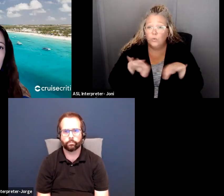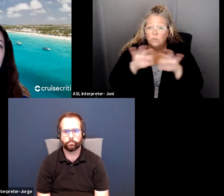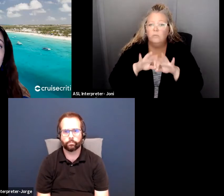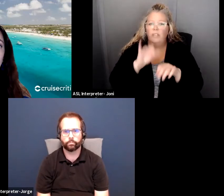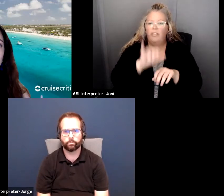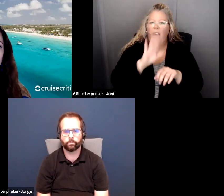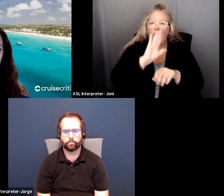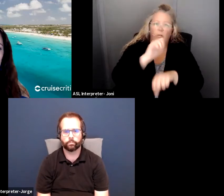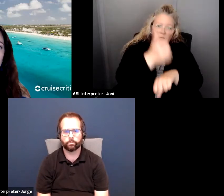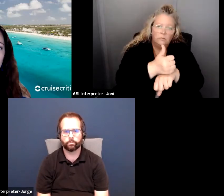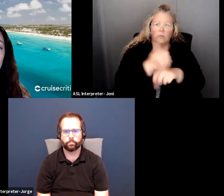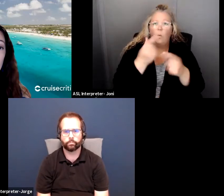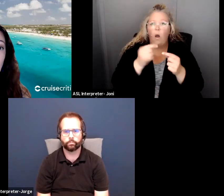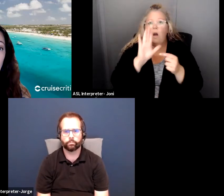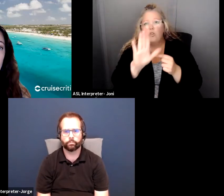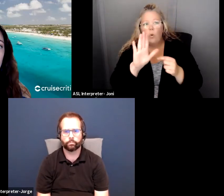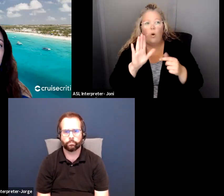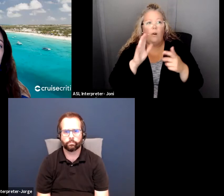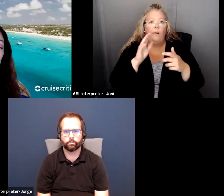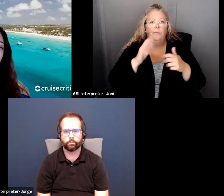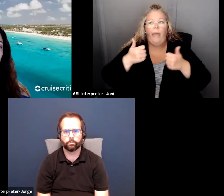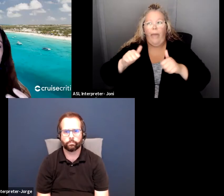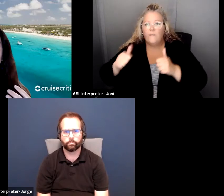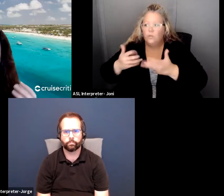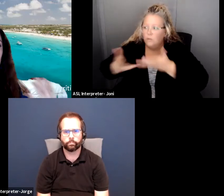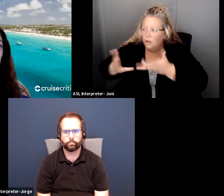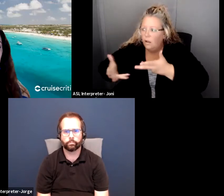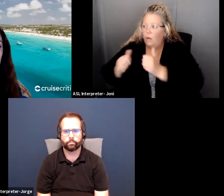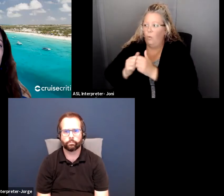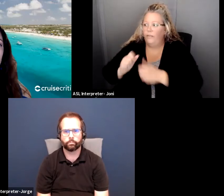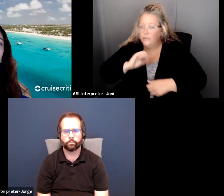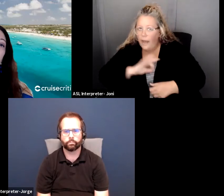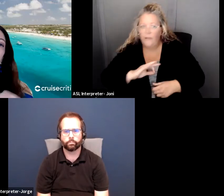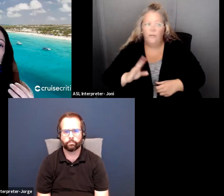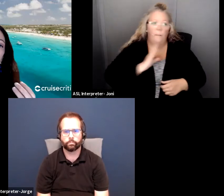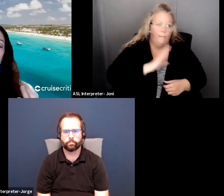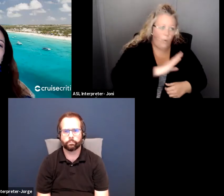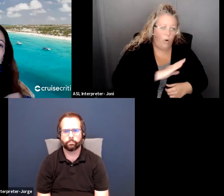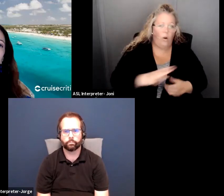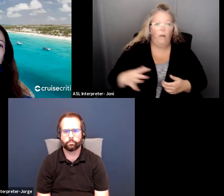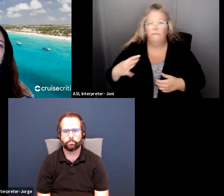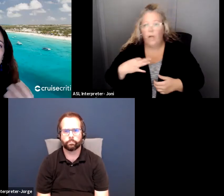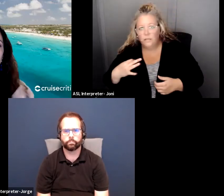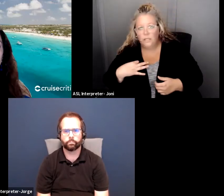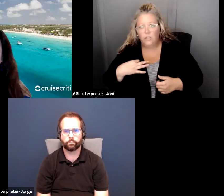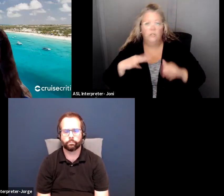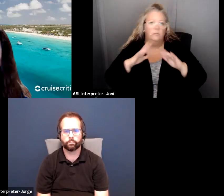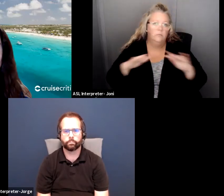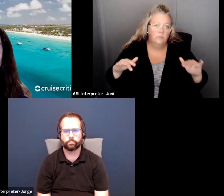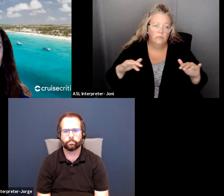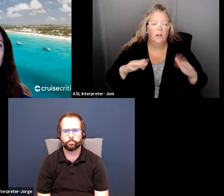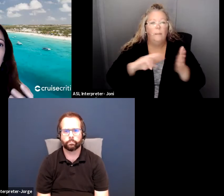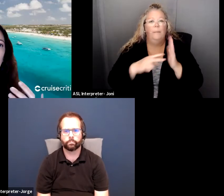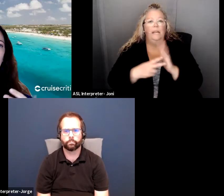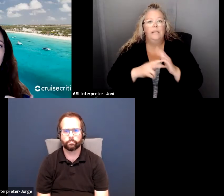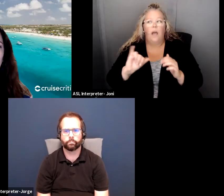efforts that you make with your staff and your board, volunteers, everything. They're basically going to be like, what do we embody?